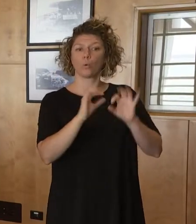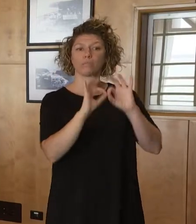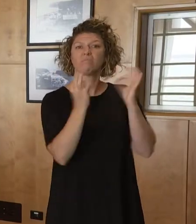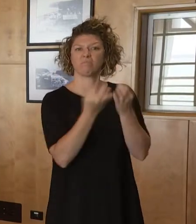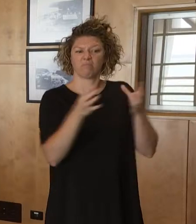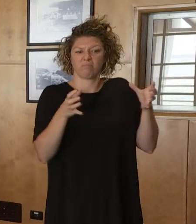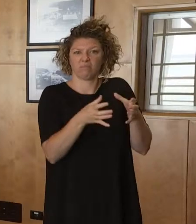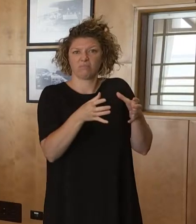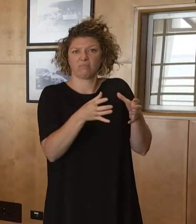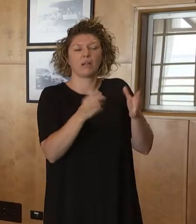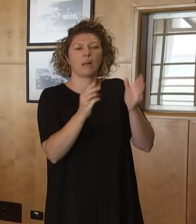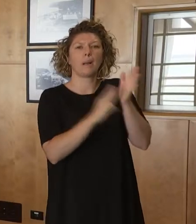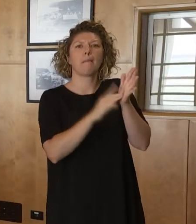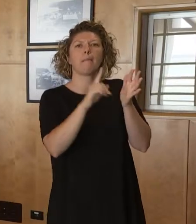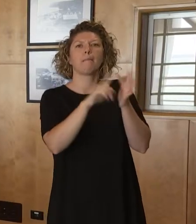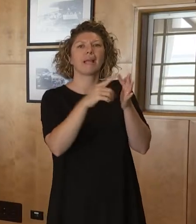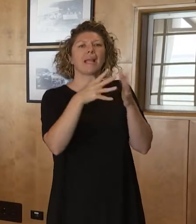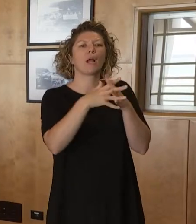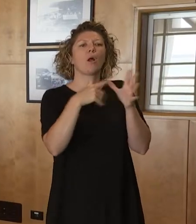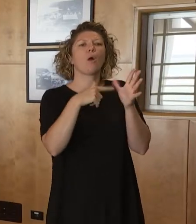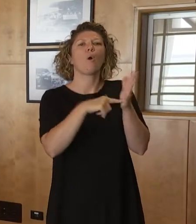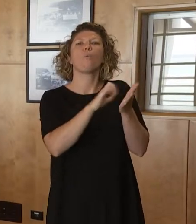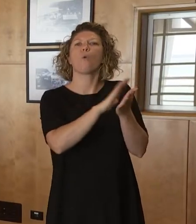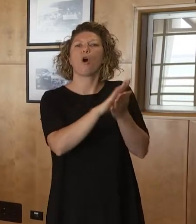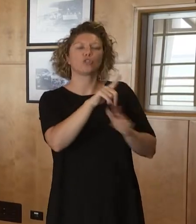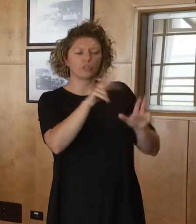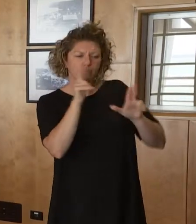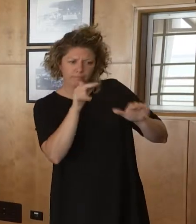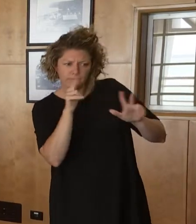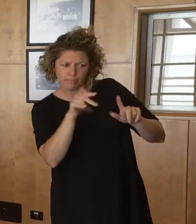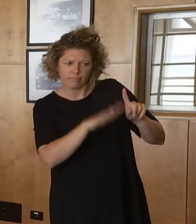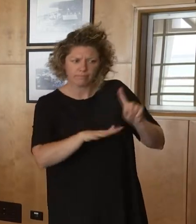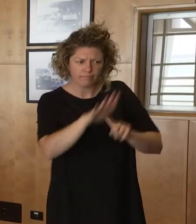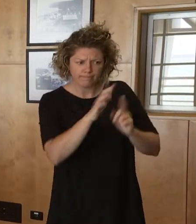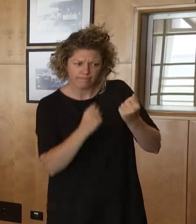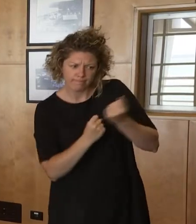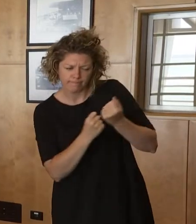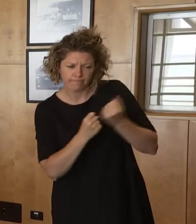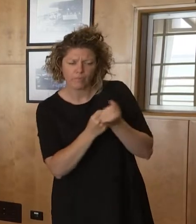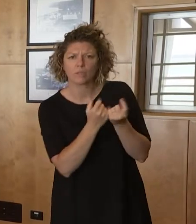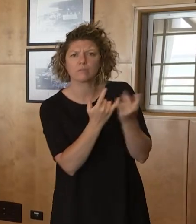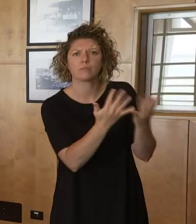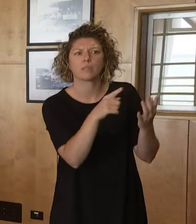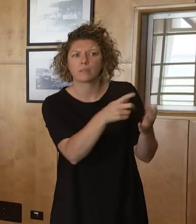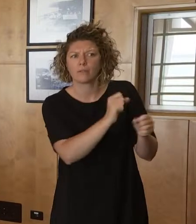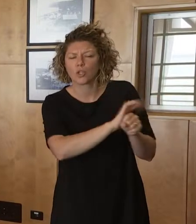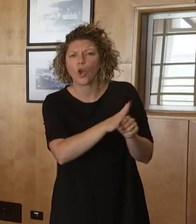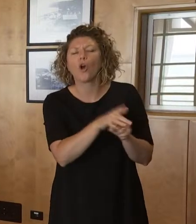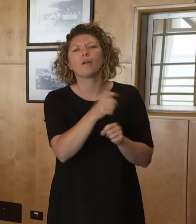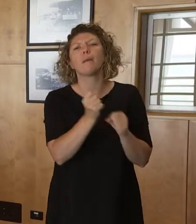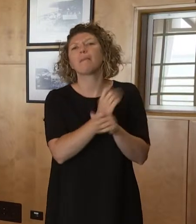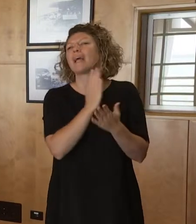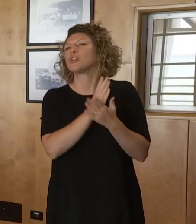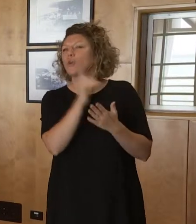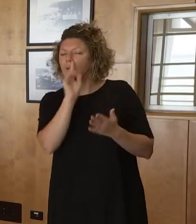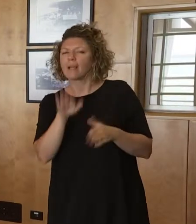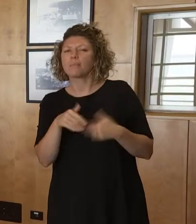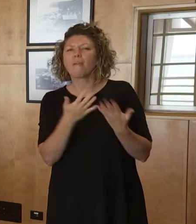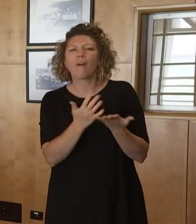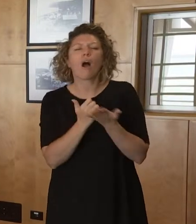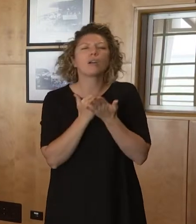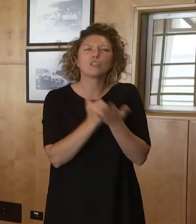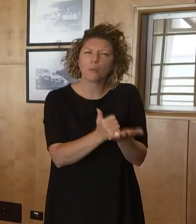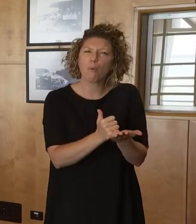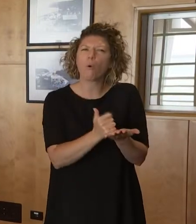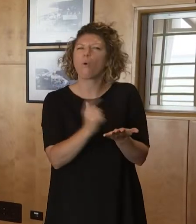our officials are just working through what assistance they will need in this situation so that we can provide them with the support and